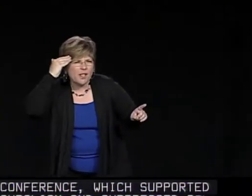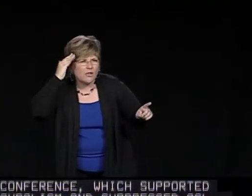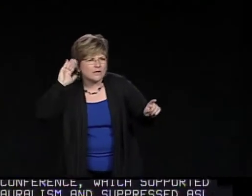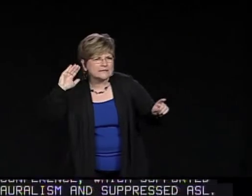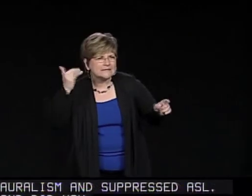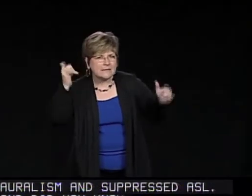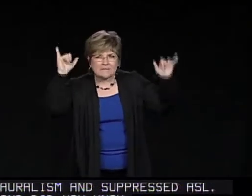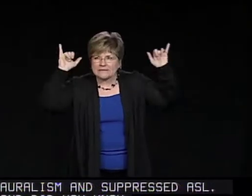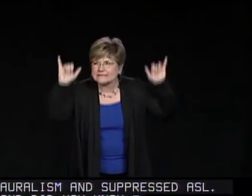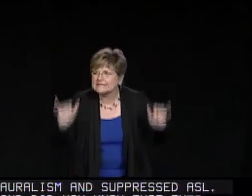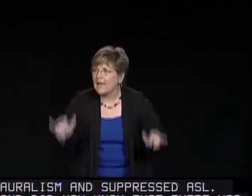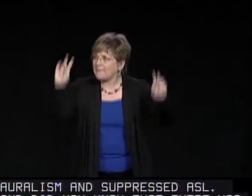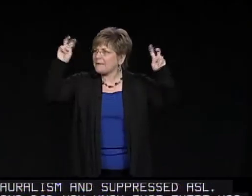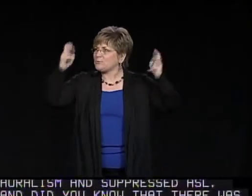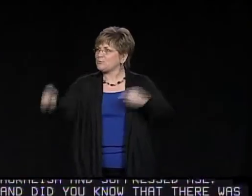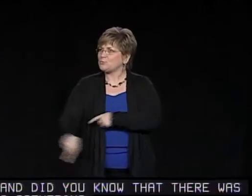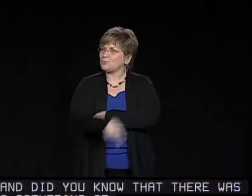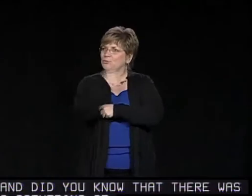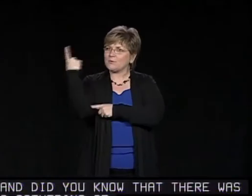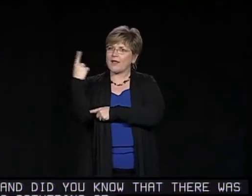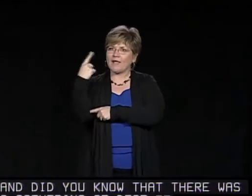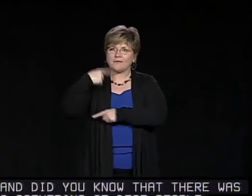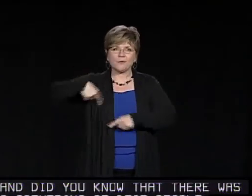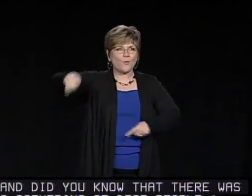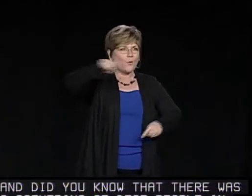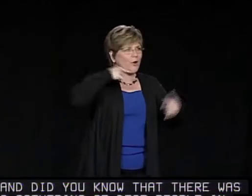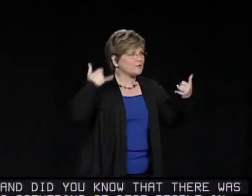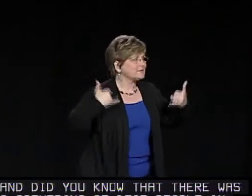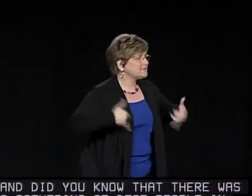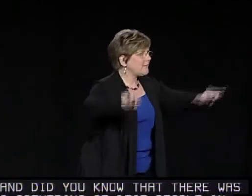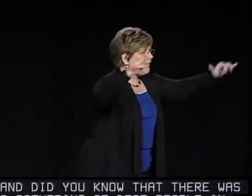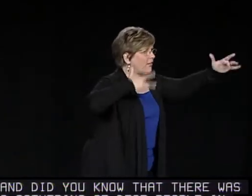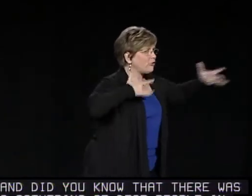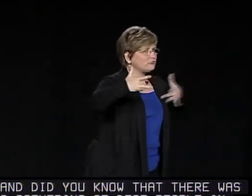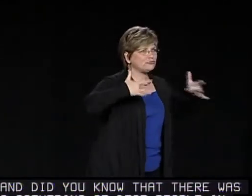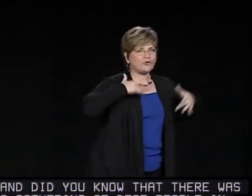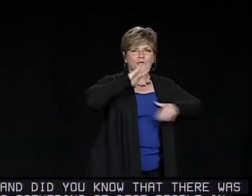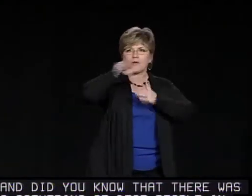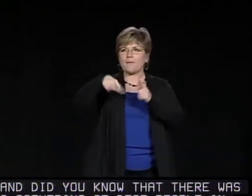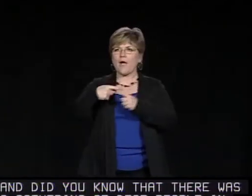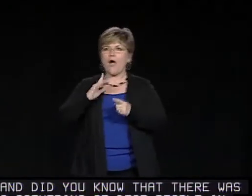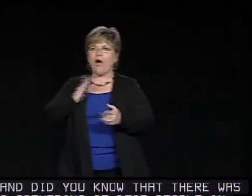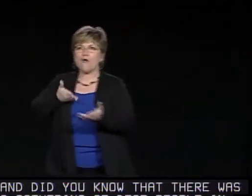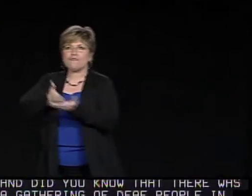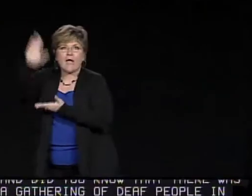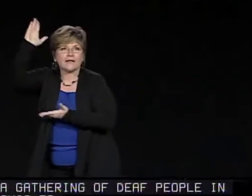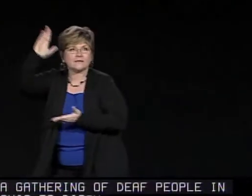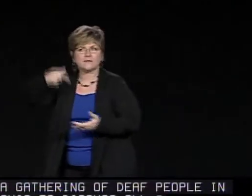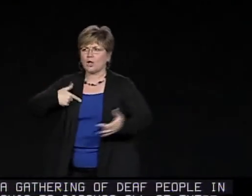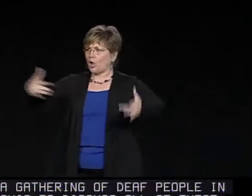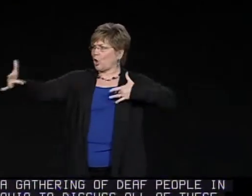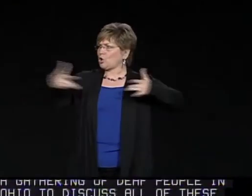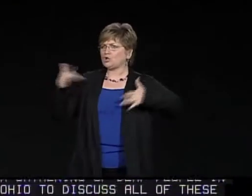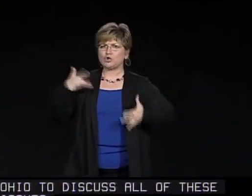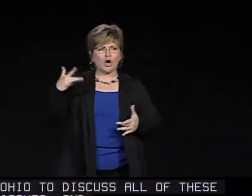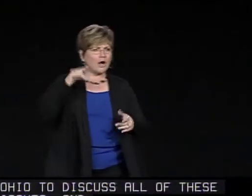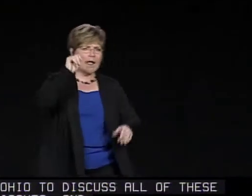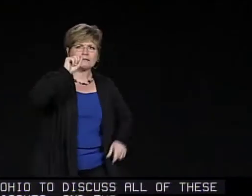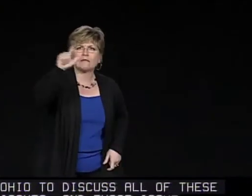people in Ohio to discuss all of these issues? And those issues sound exactly like what we talk about